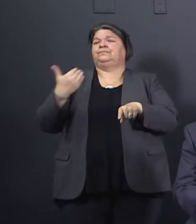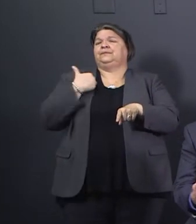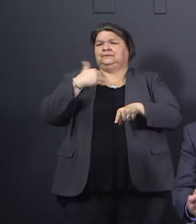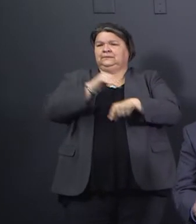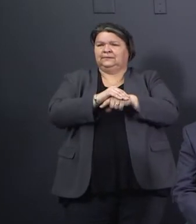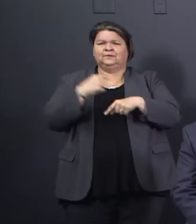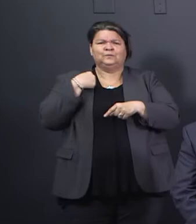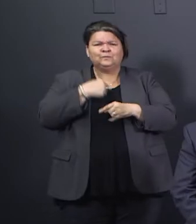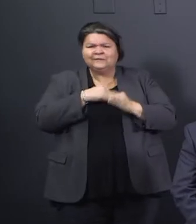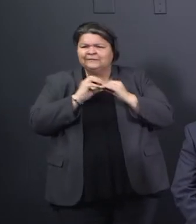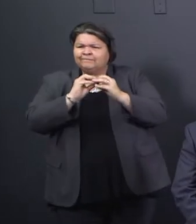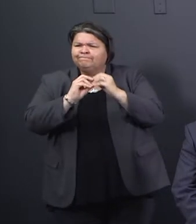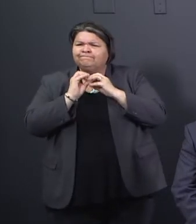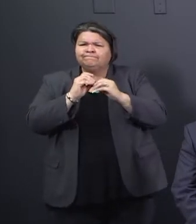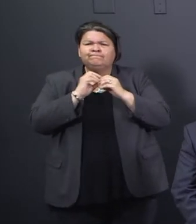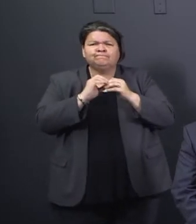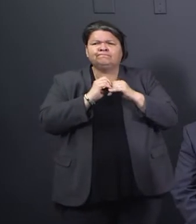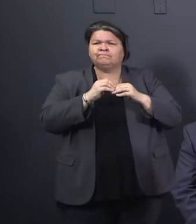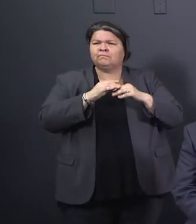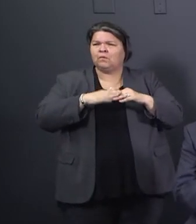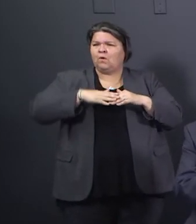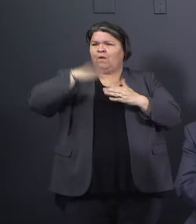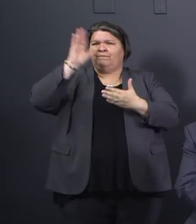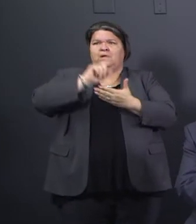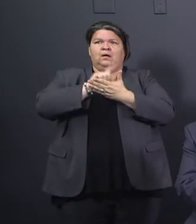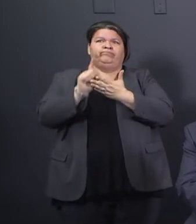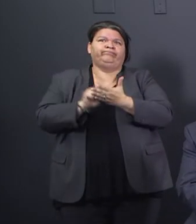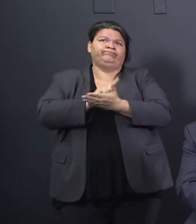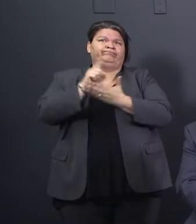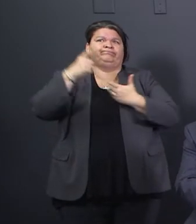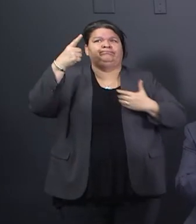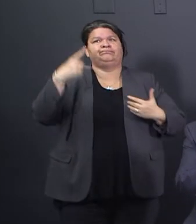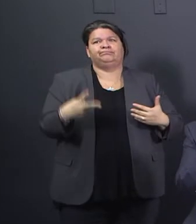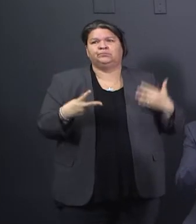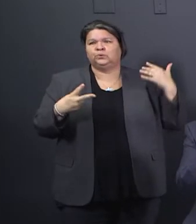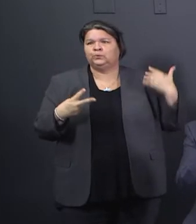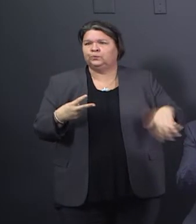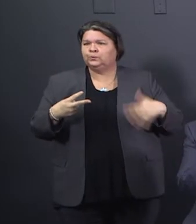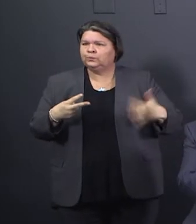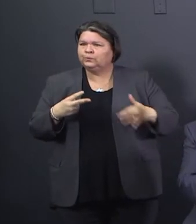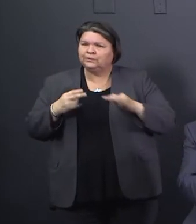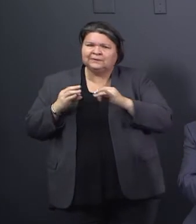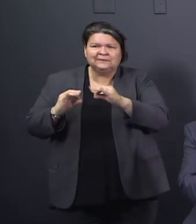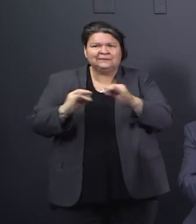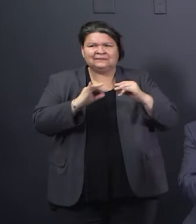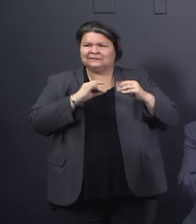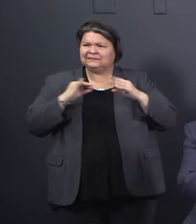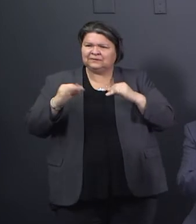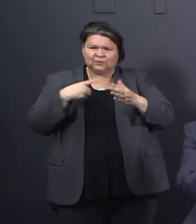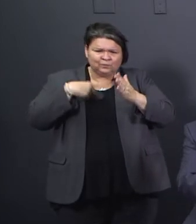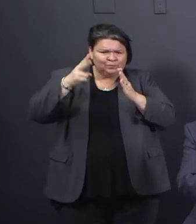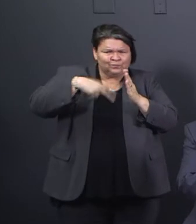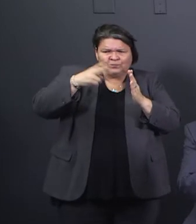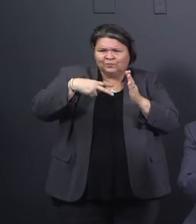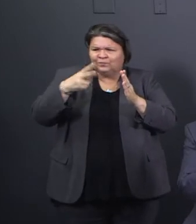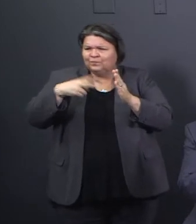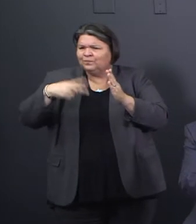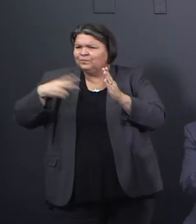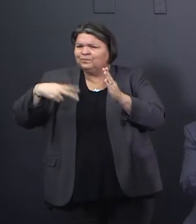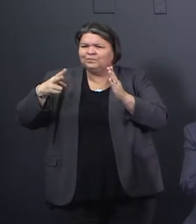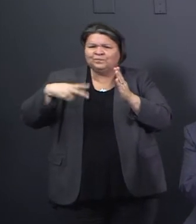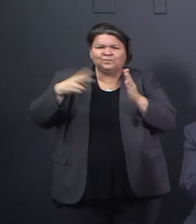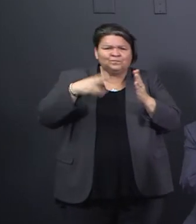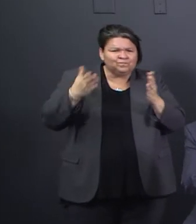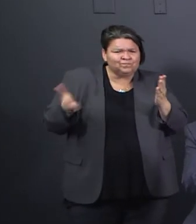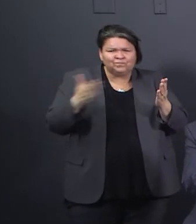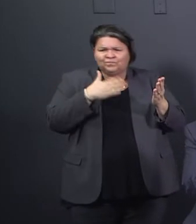three attorneys from the attorney general's office going through page by page and line by line the plans and